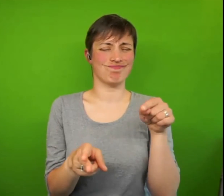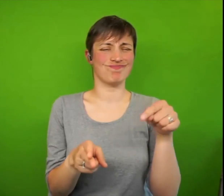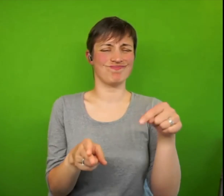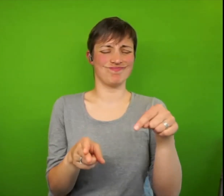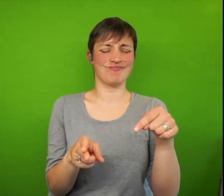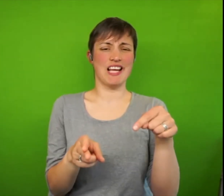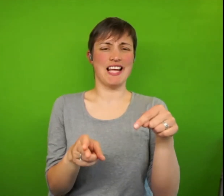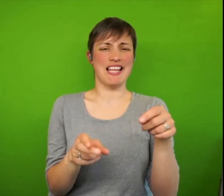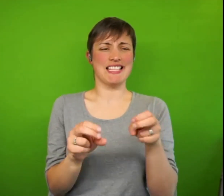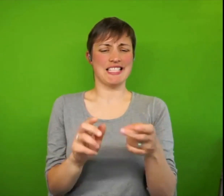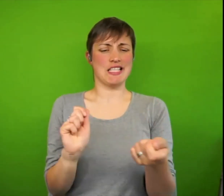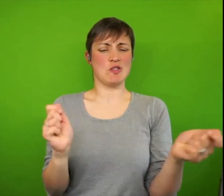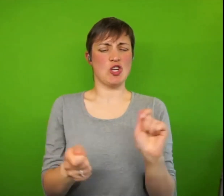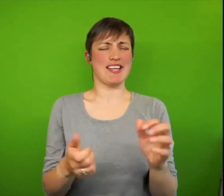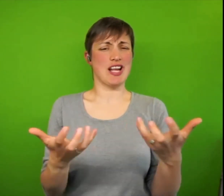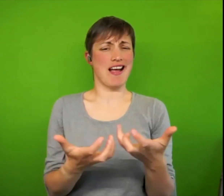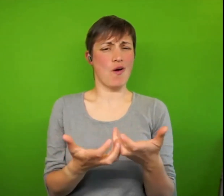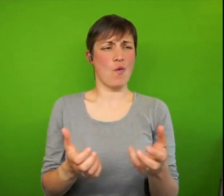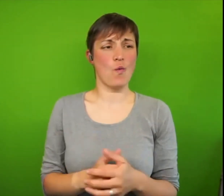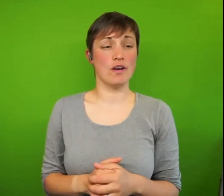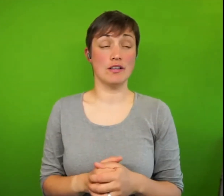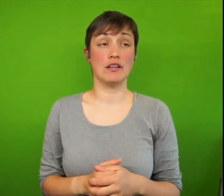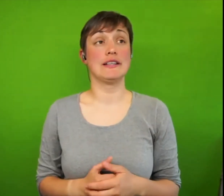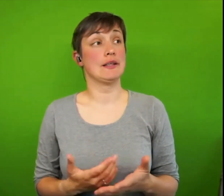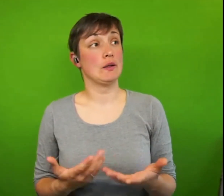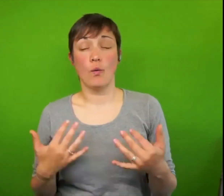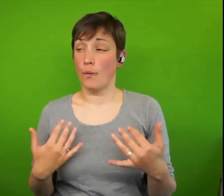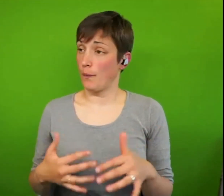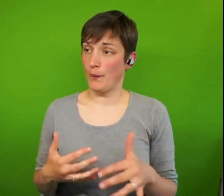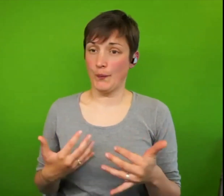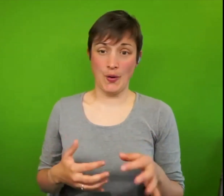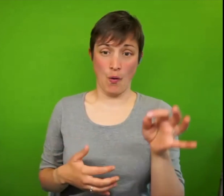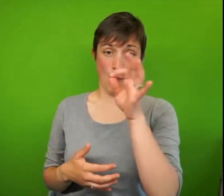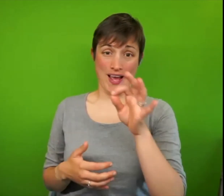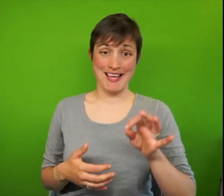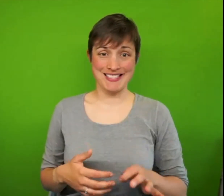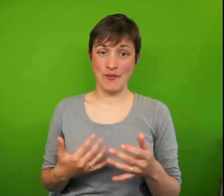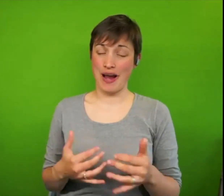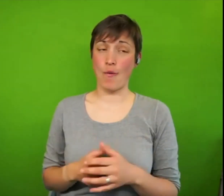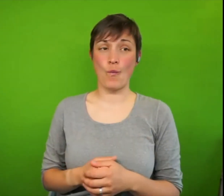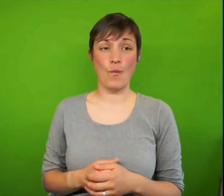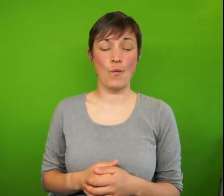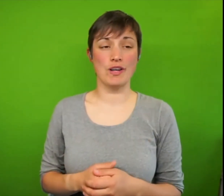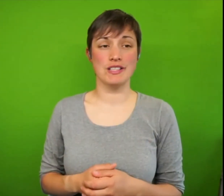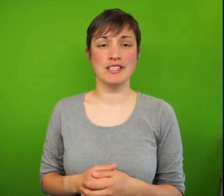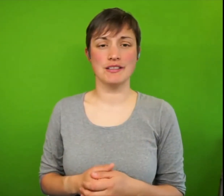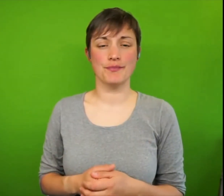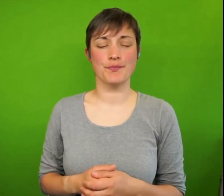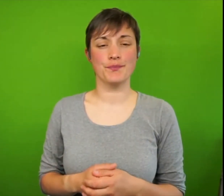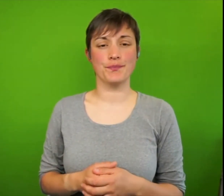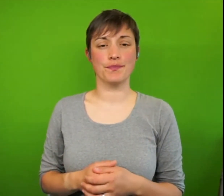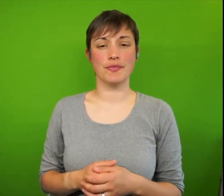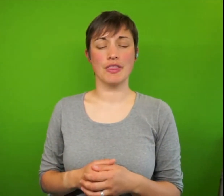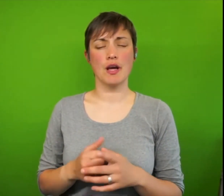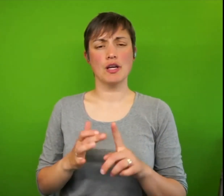Oh, big questions being asked. Well, Joe, I think what I would suggest is